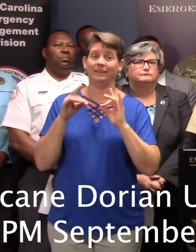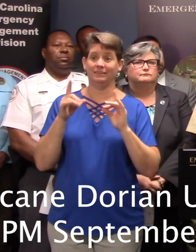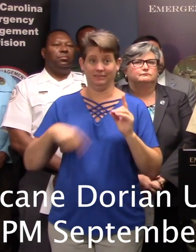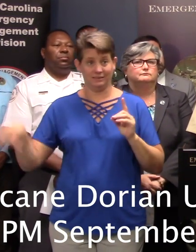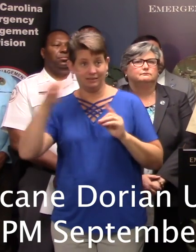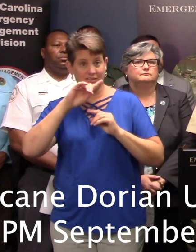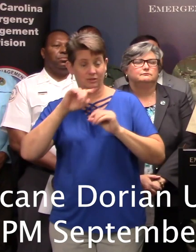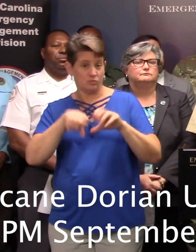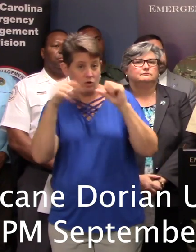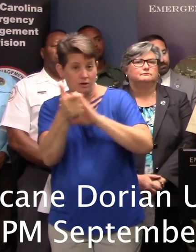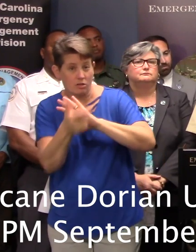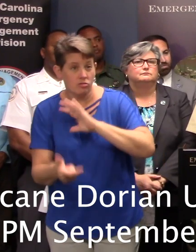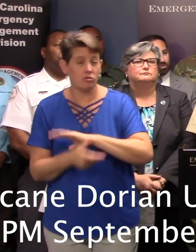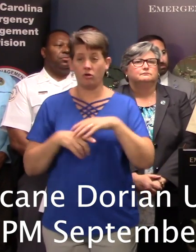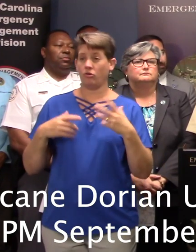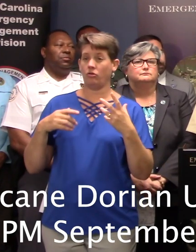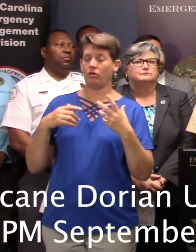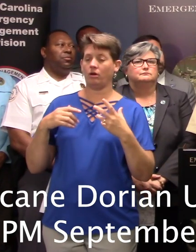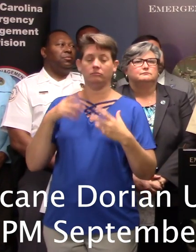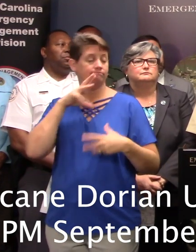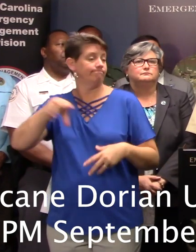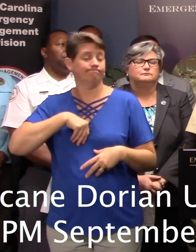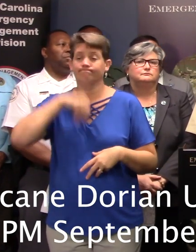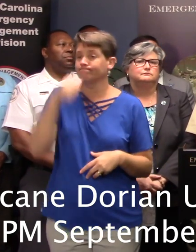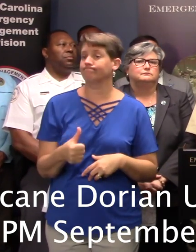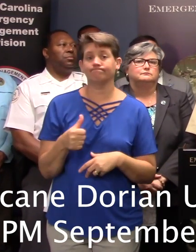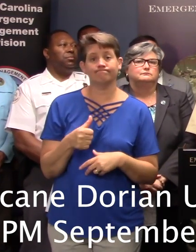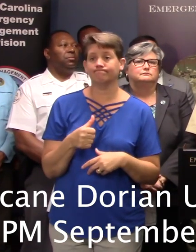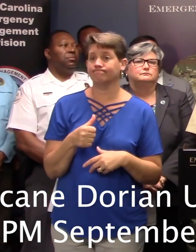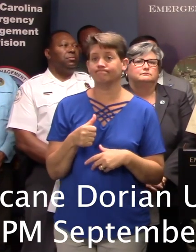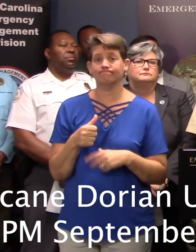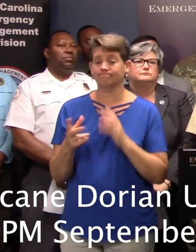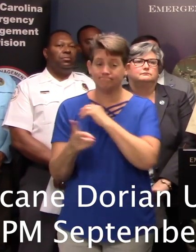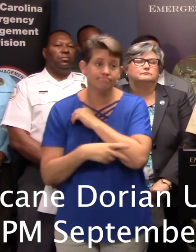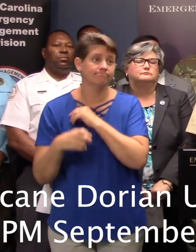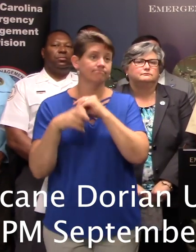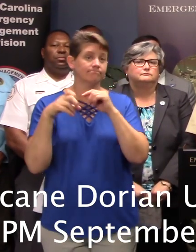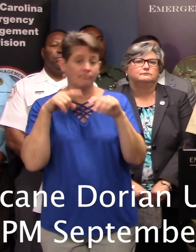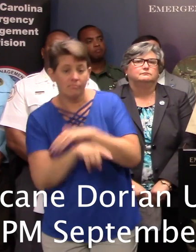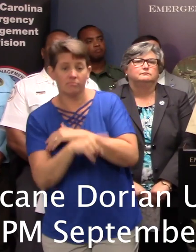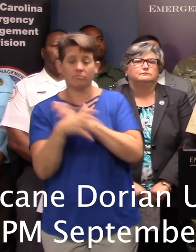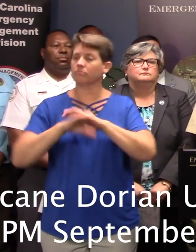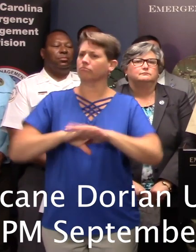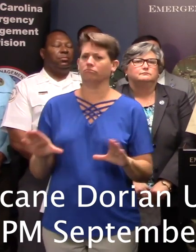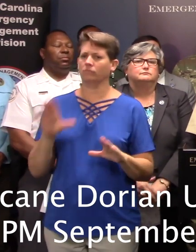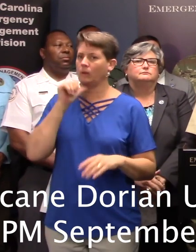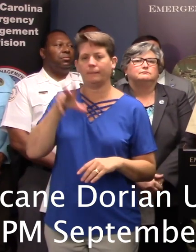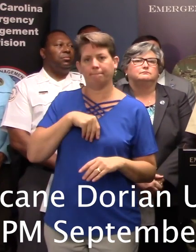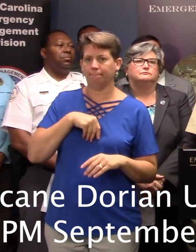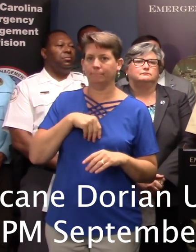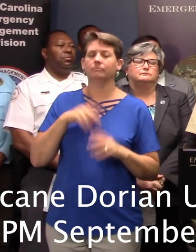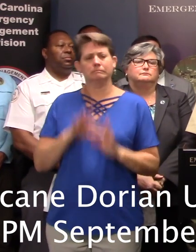tolerate any lawlessness in these areas. It is important that people can leave their homes, evacuate